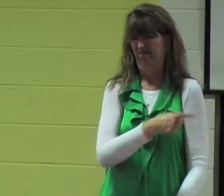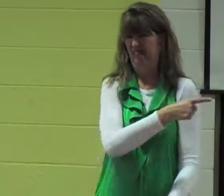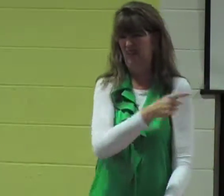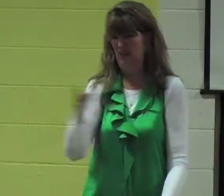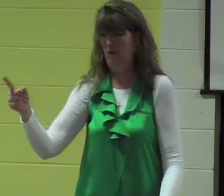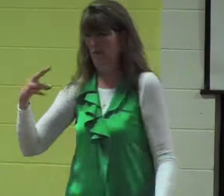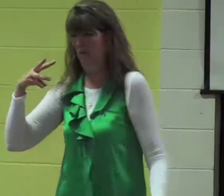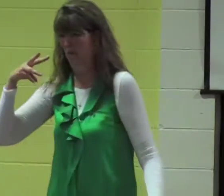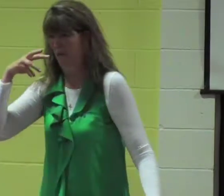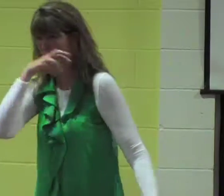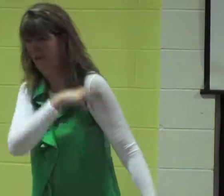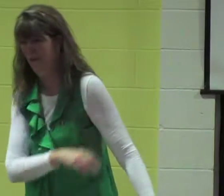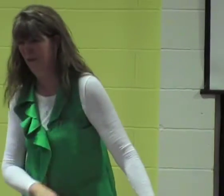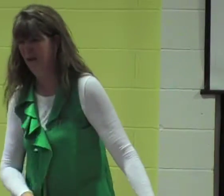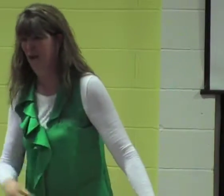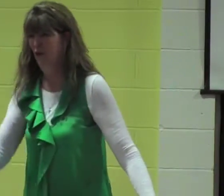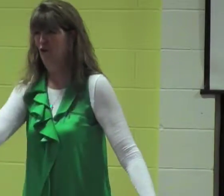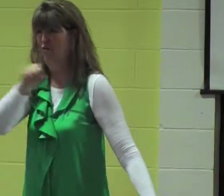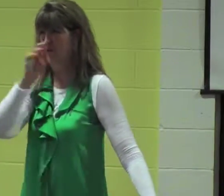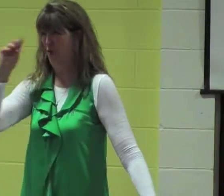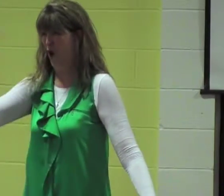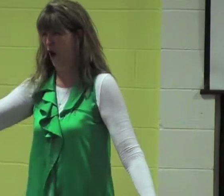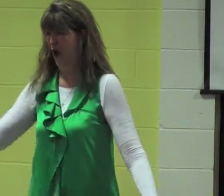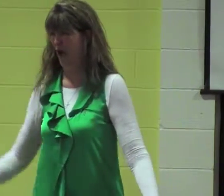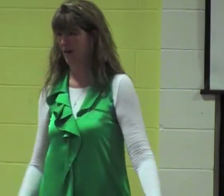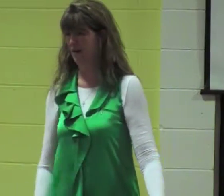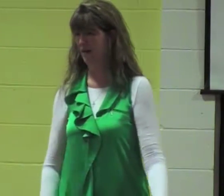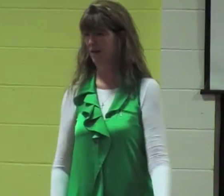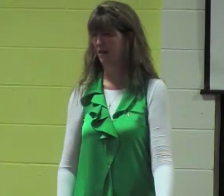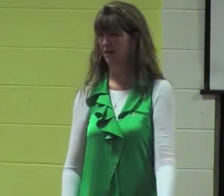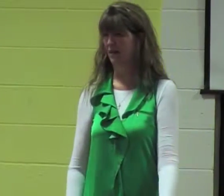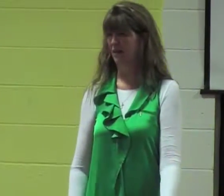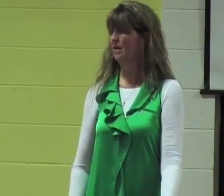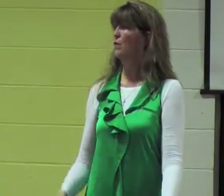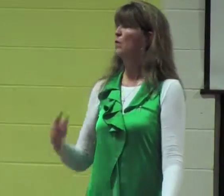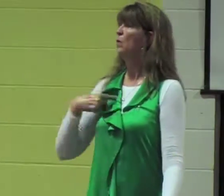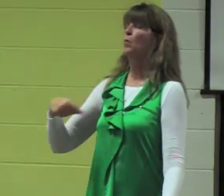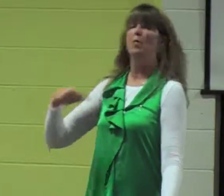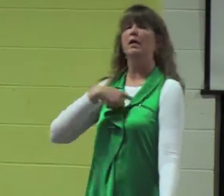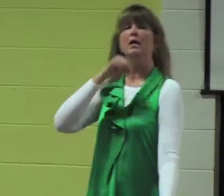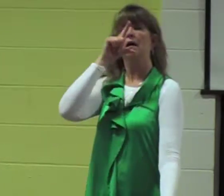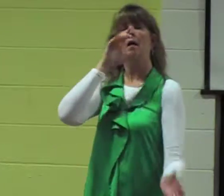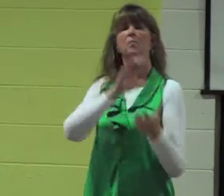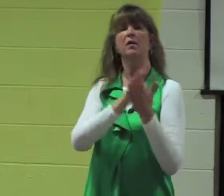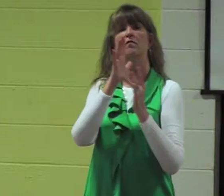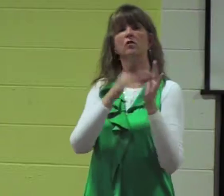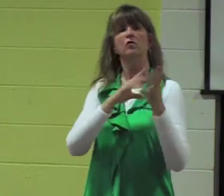believe that message it's weird you're odd if you believe the message of Jesus Christ